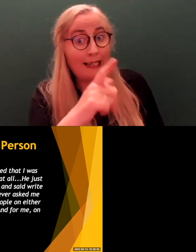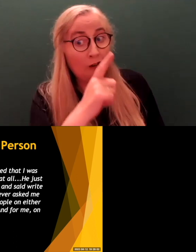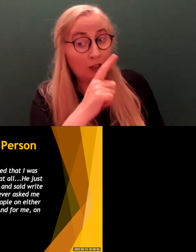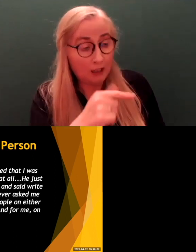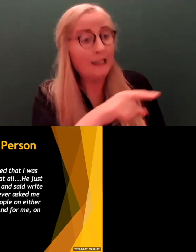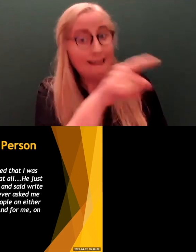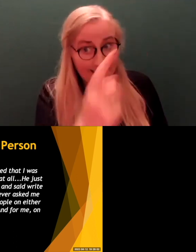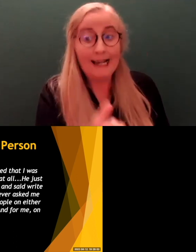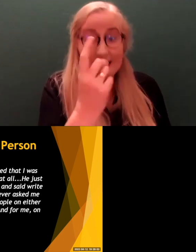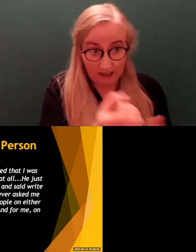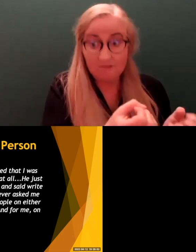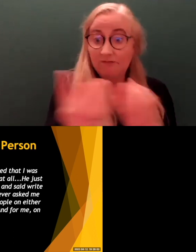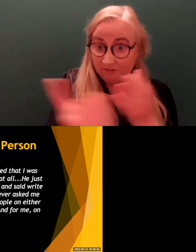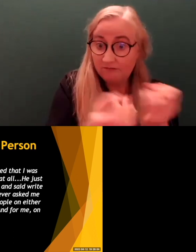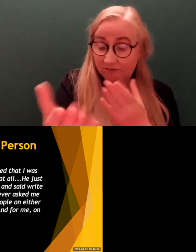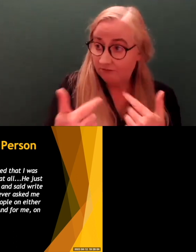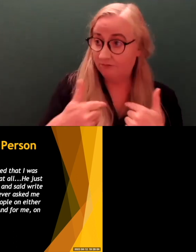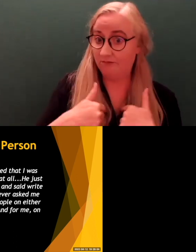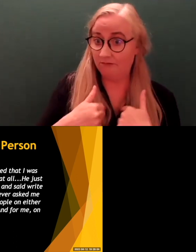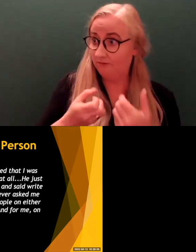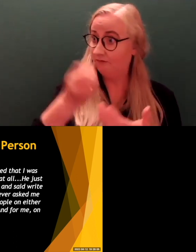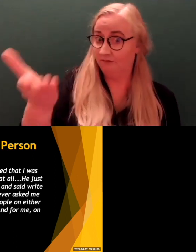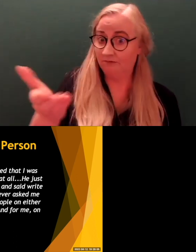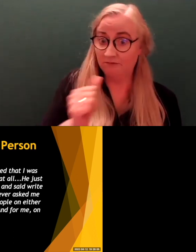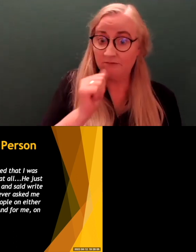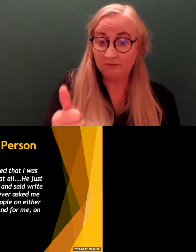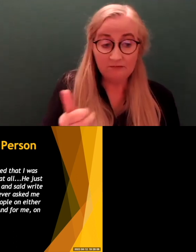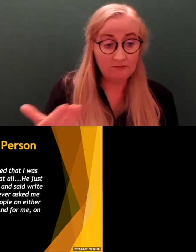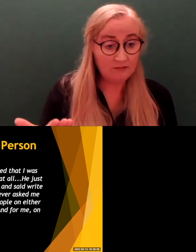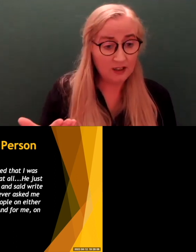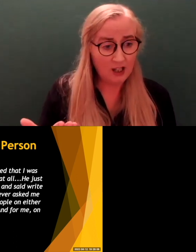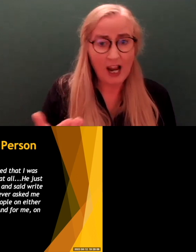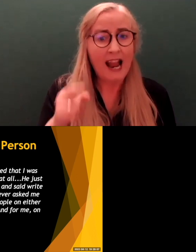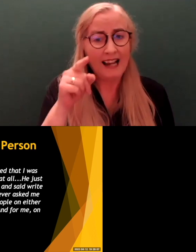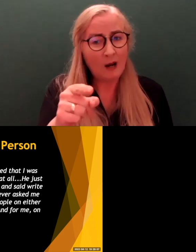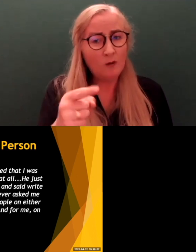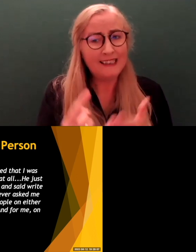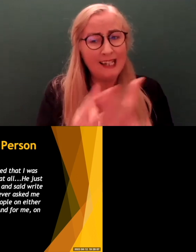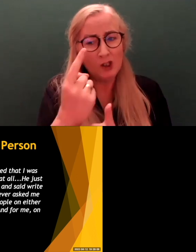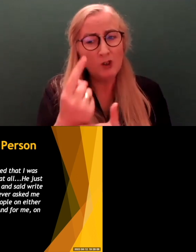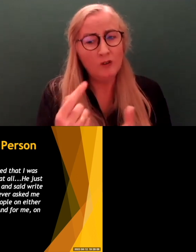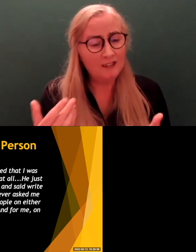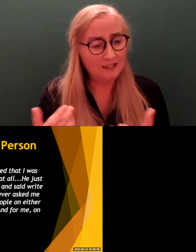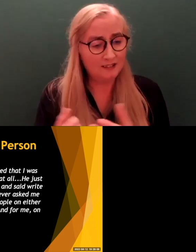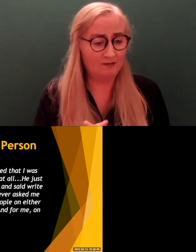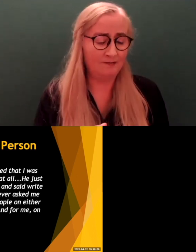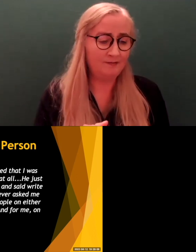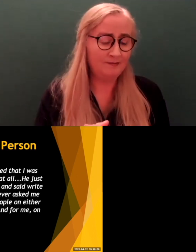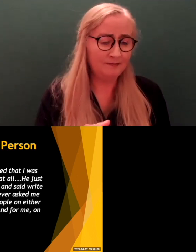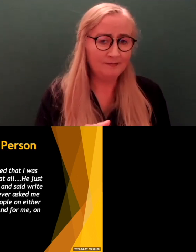had to arrange at a later point to go and speak to Gardaí and there was issues with that. I'll get into that. But this person